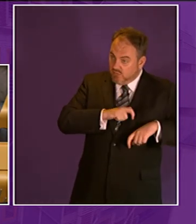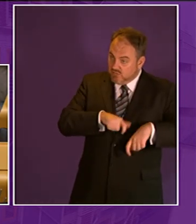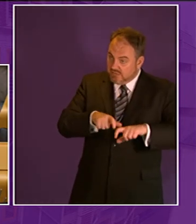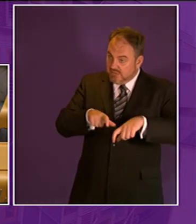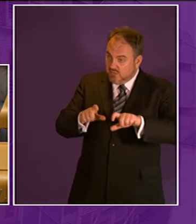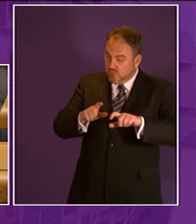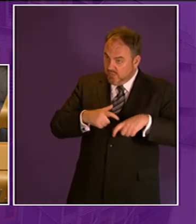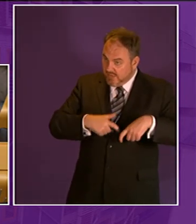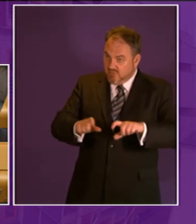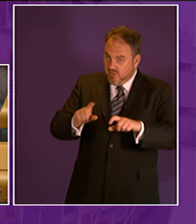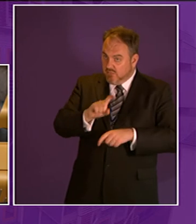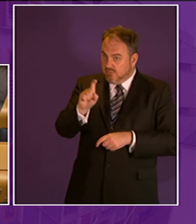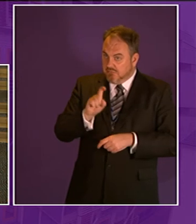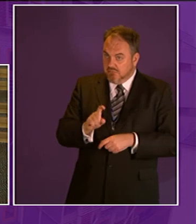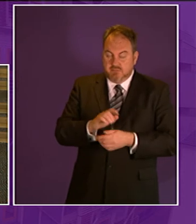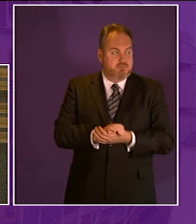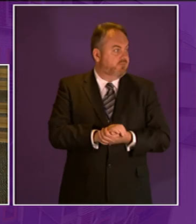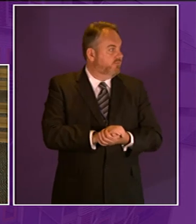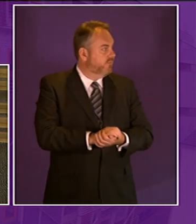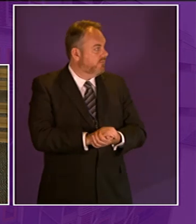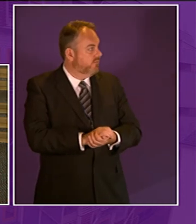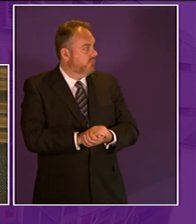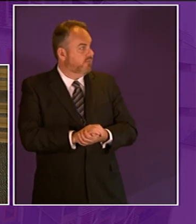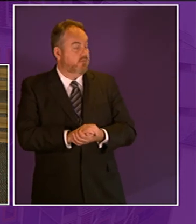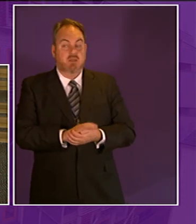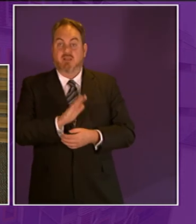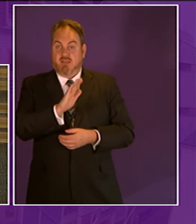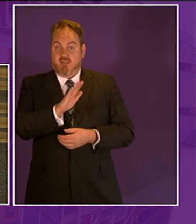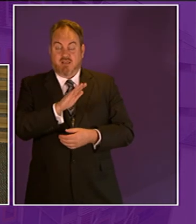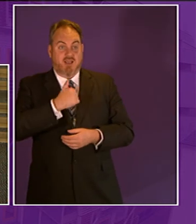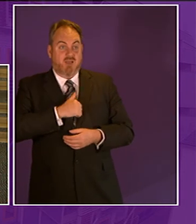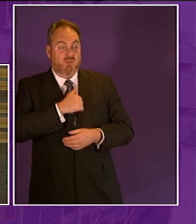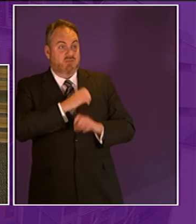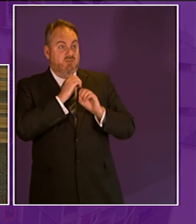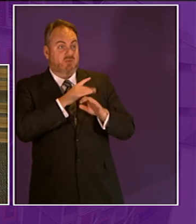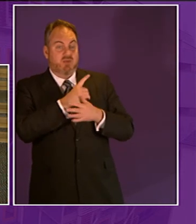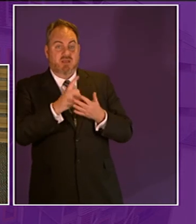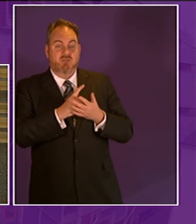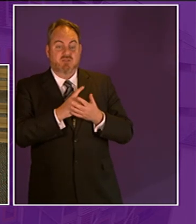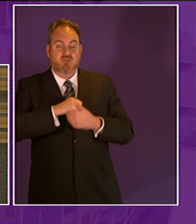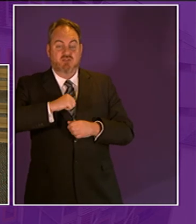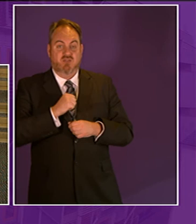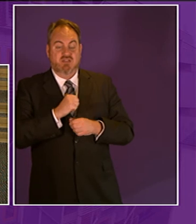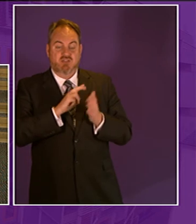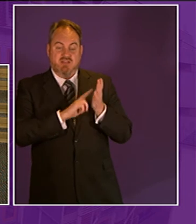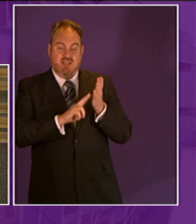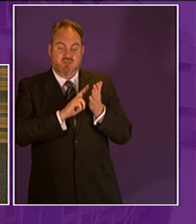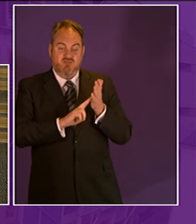presently under the government well i i was going to talk a little bit about scottish natural heritage and uh the development